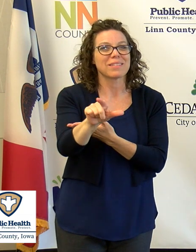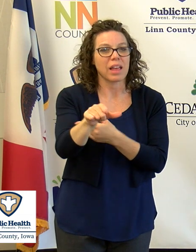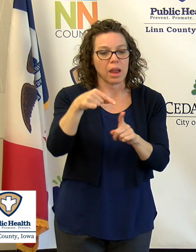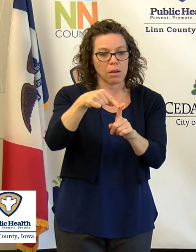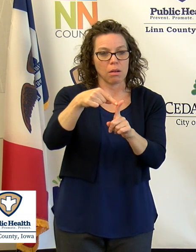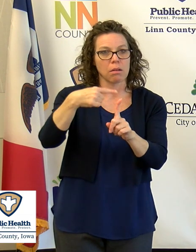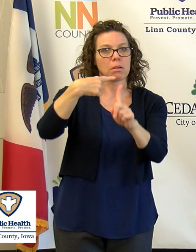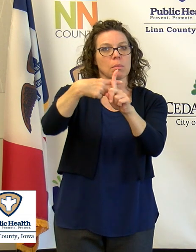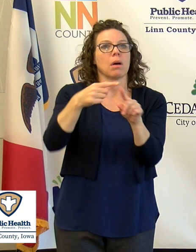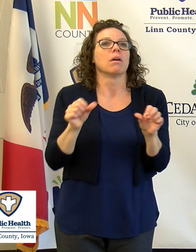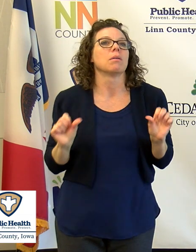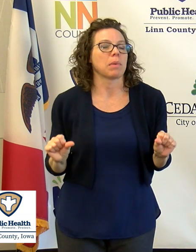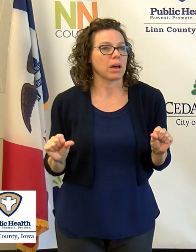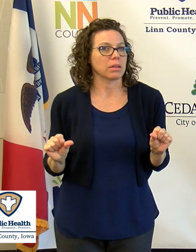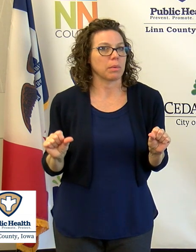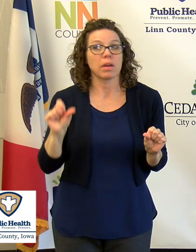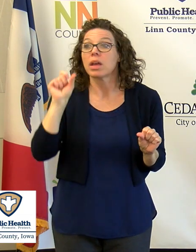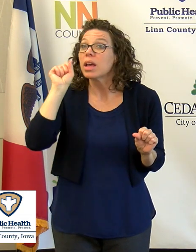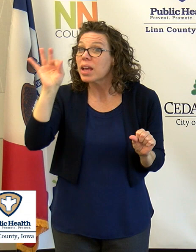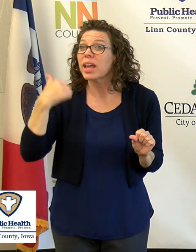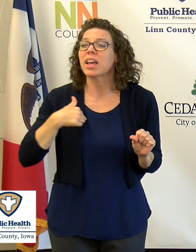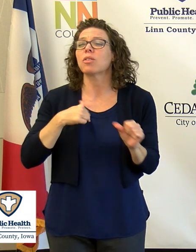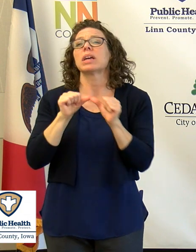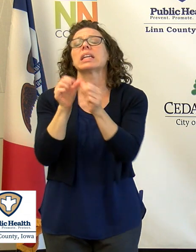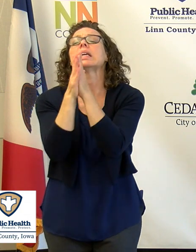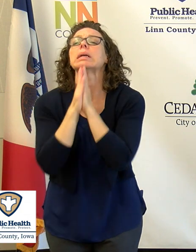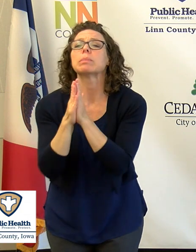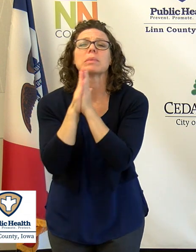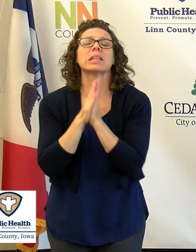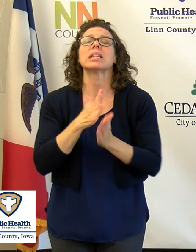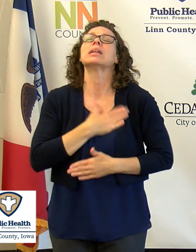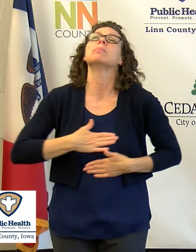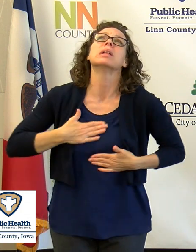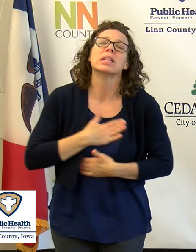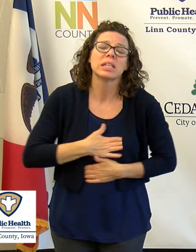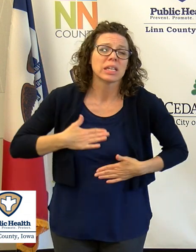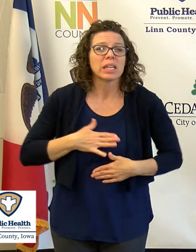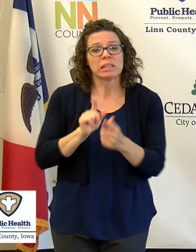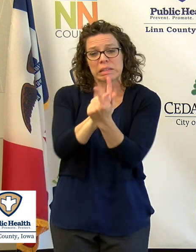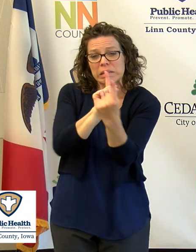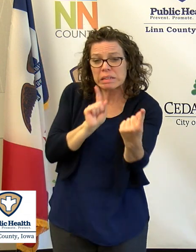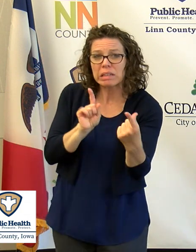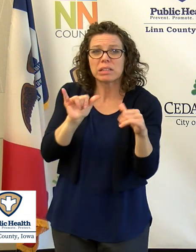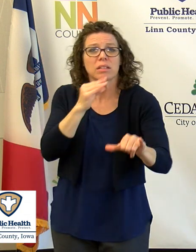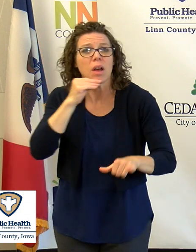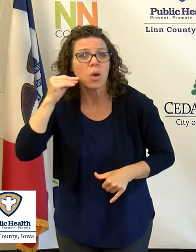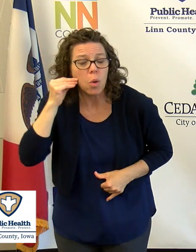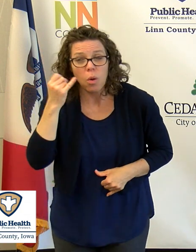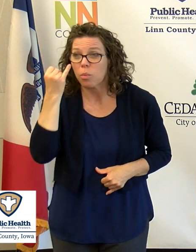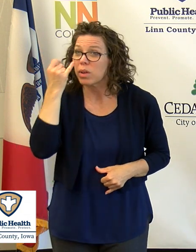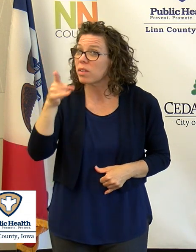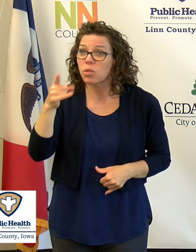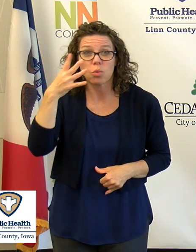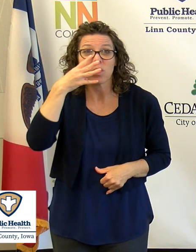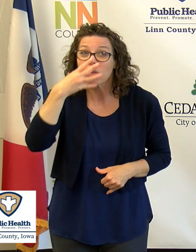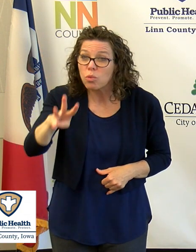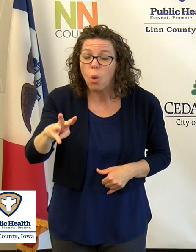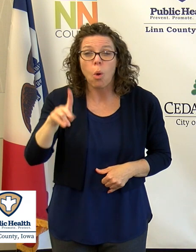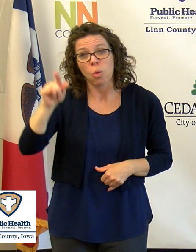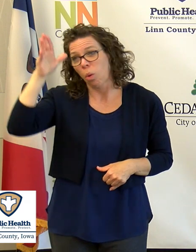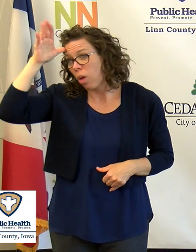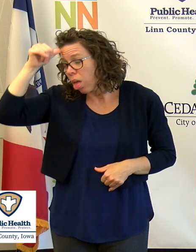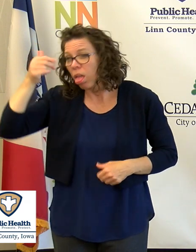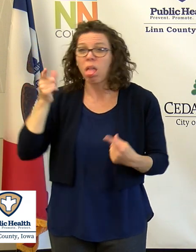and public health that we keep pleading for you to observe, you are putting your community at risk.